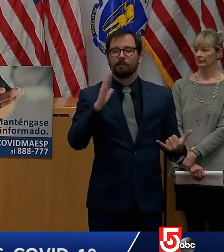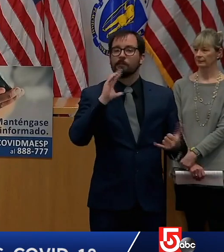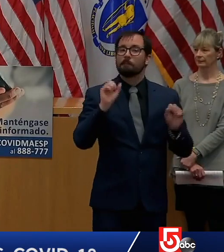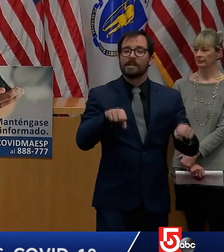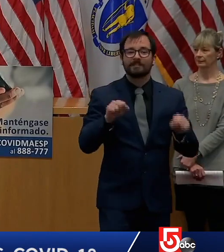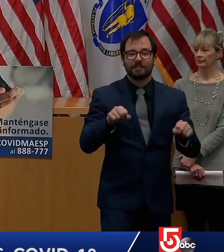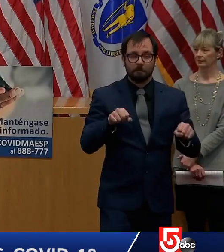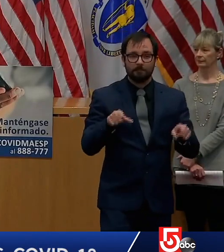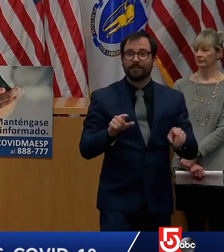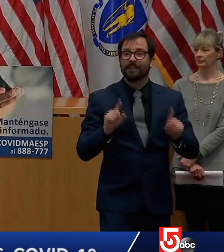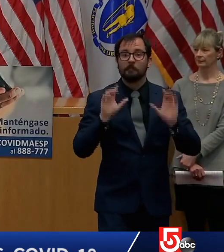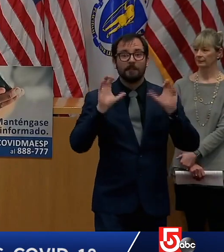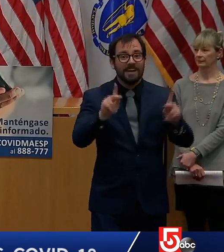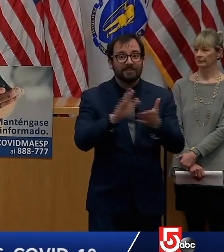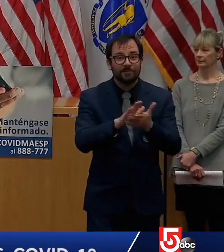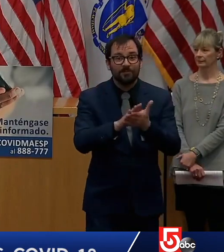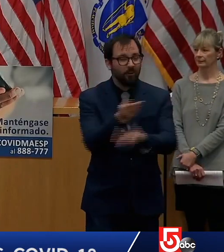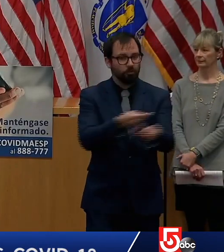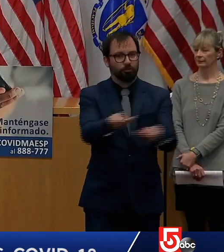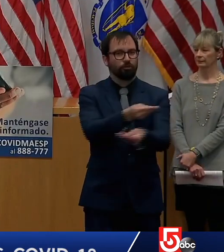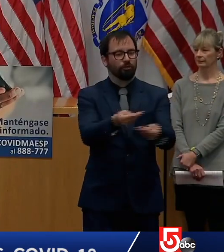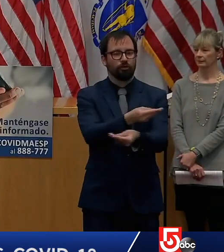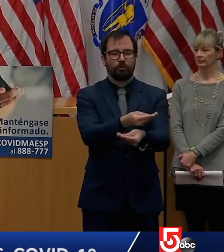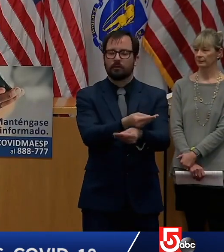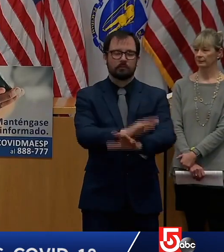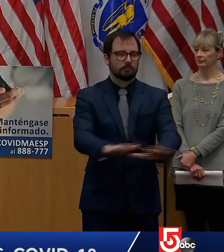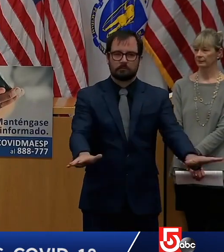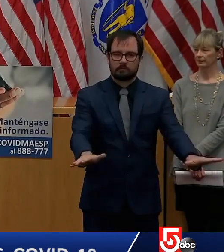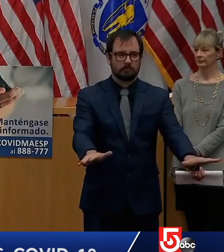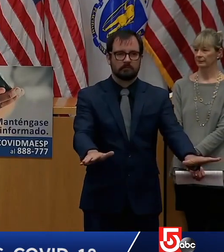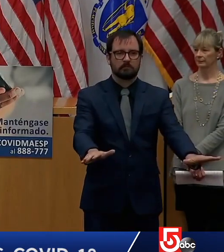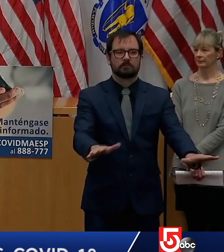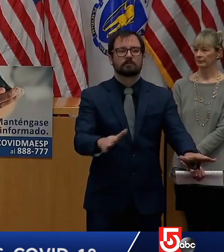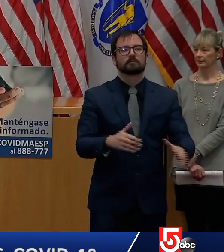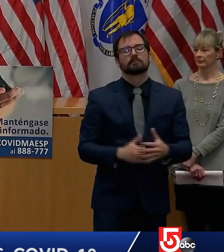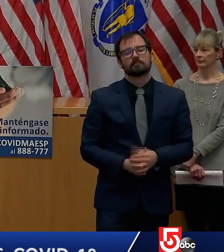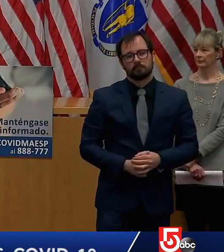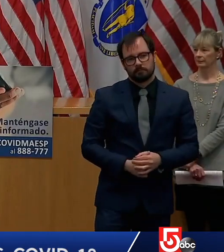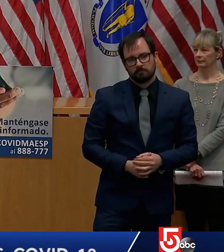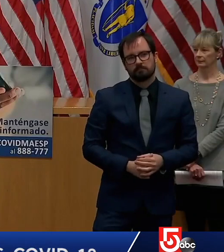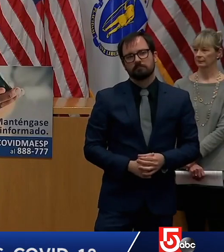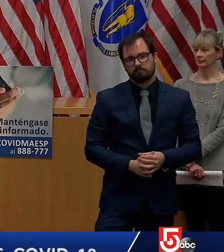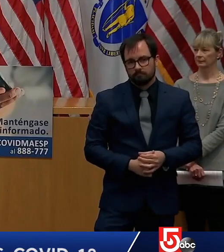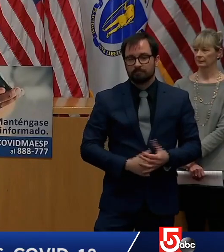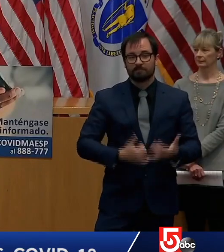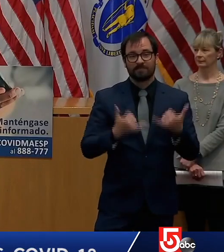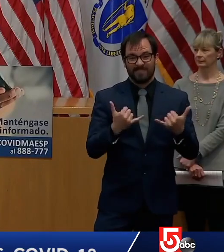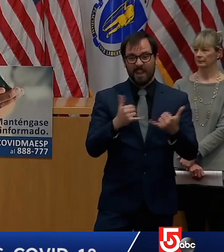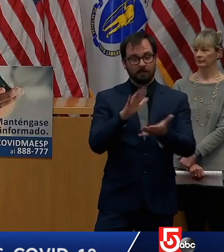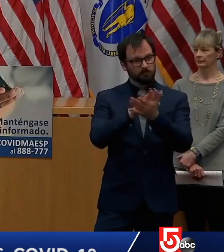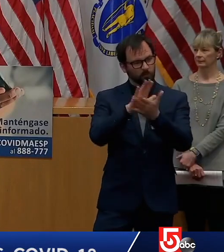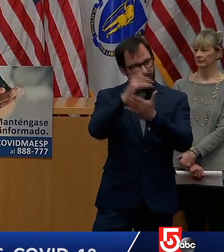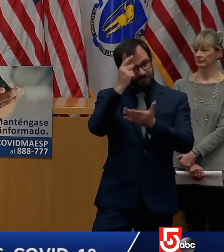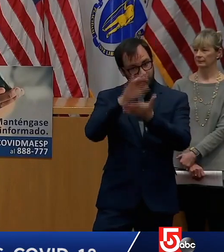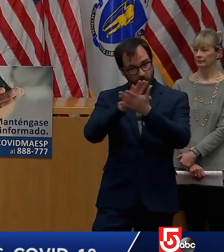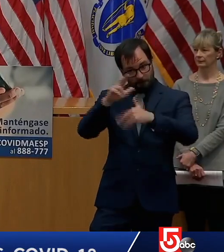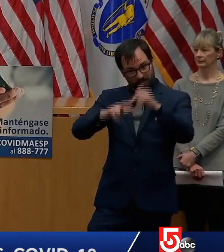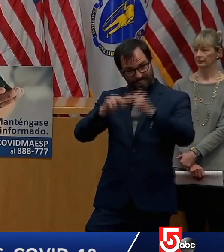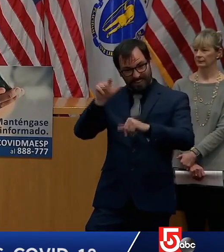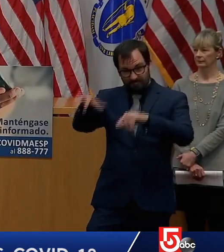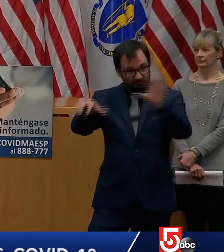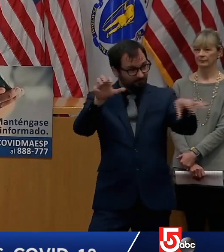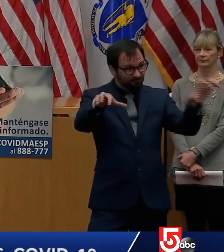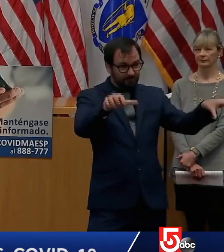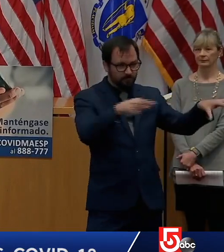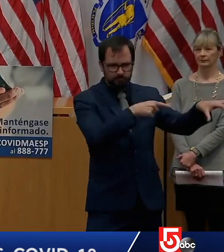closing the actual school buildings for the year does not mean it's time to start summer vacation early we're making this